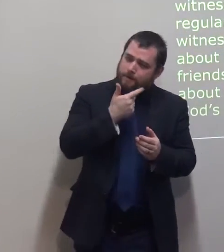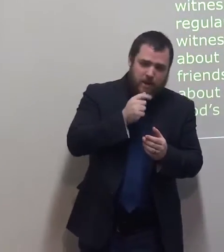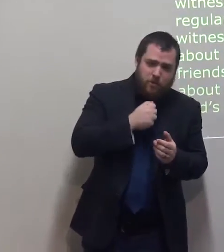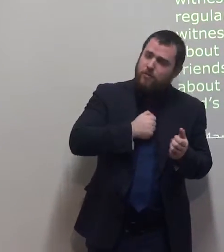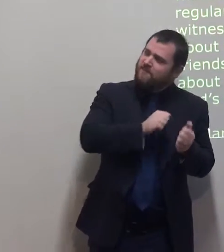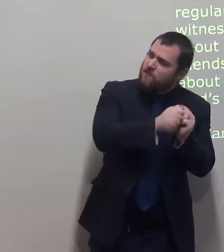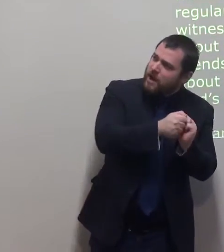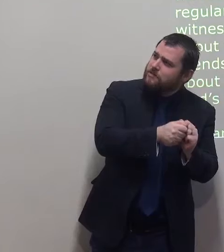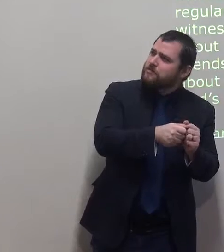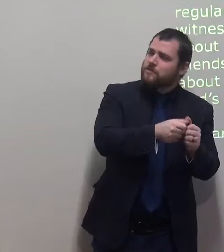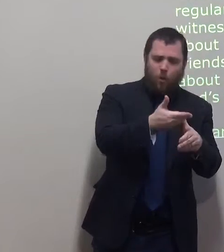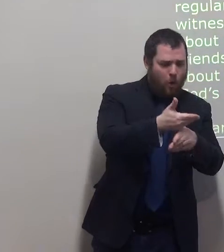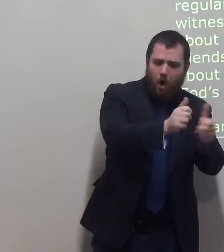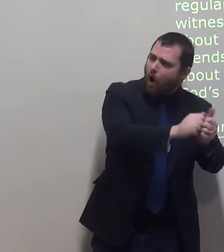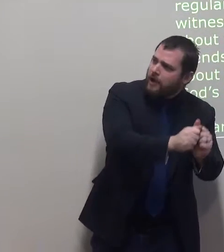I should plan a time to witness to people.